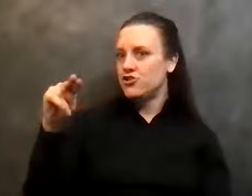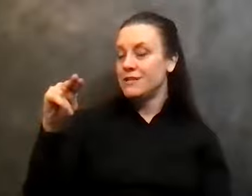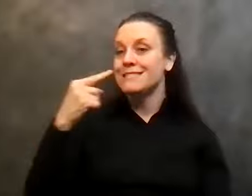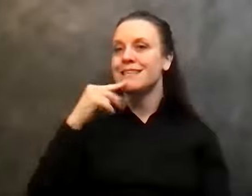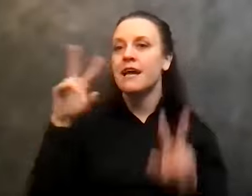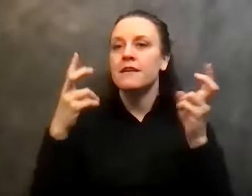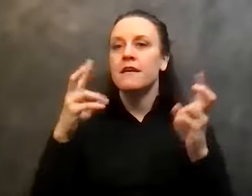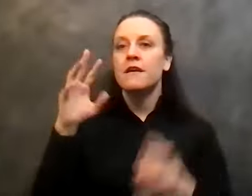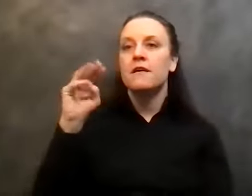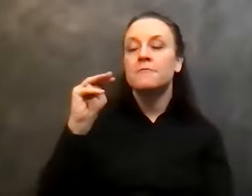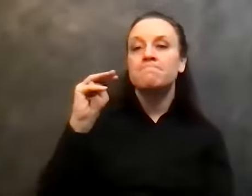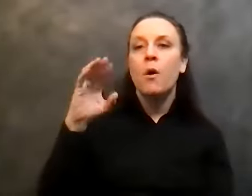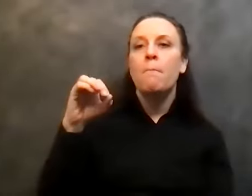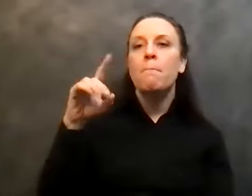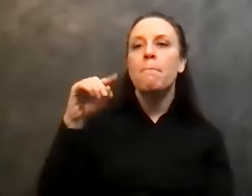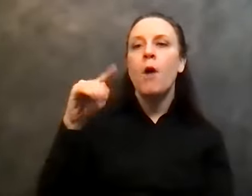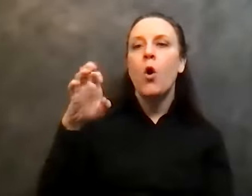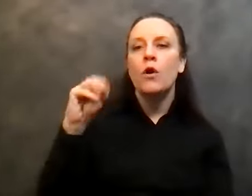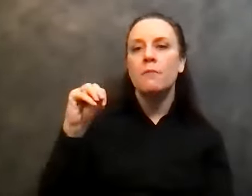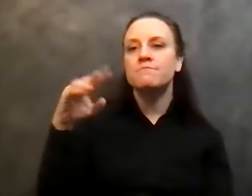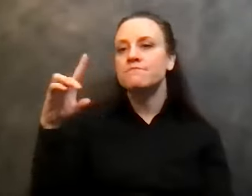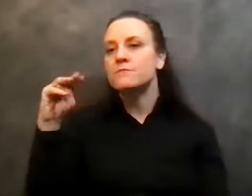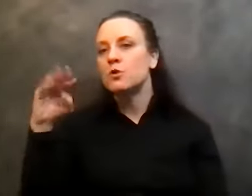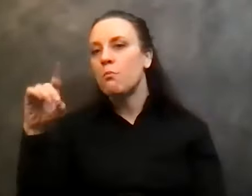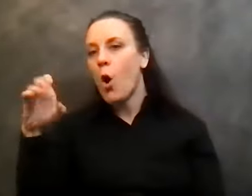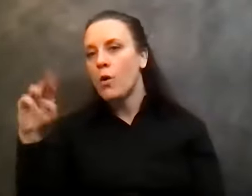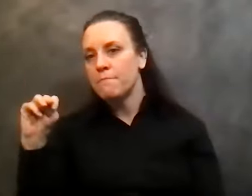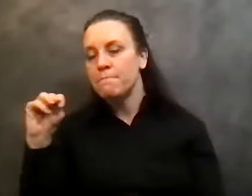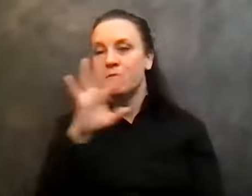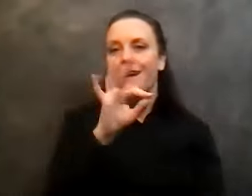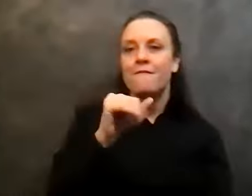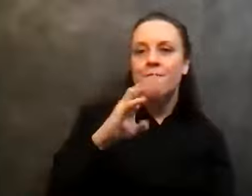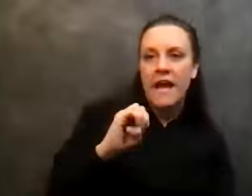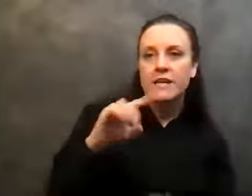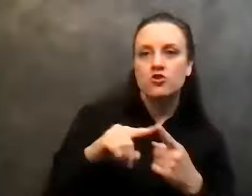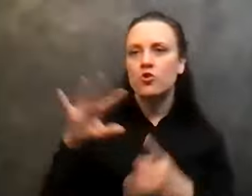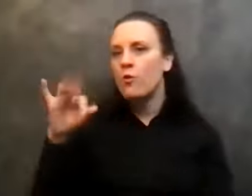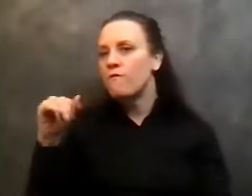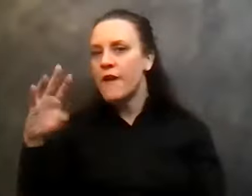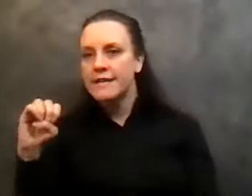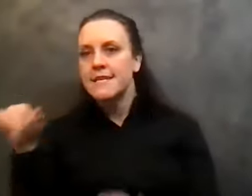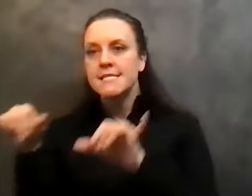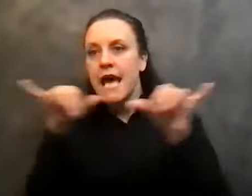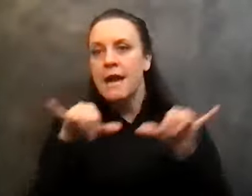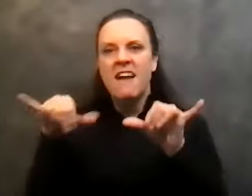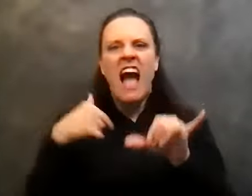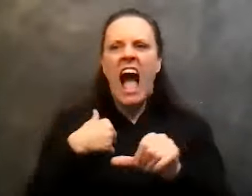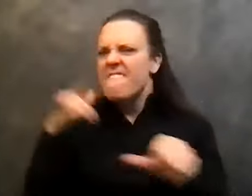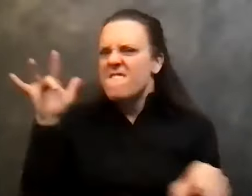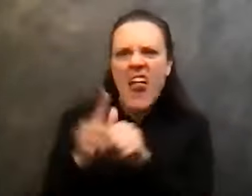modem face to face, it is the same everywhere. I flipped out. I was, uh, you know, what